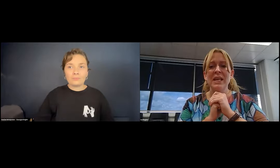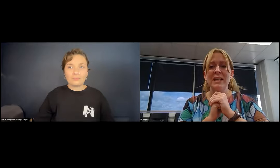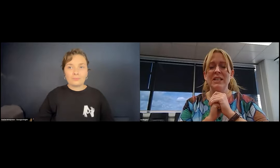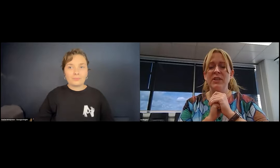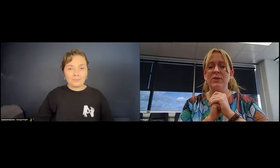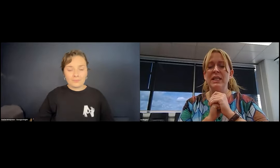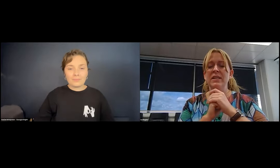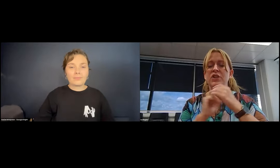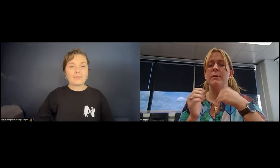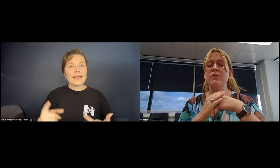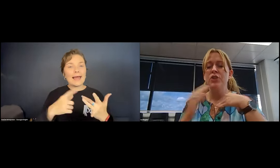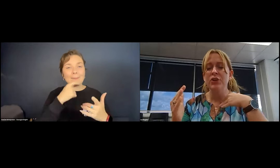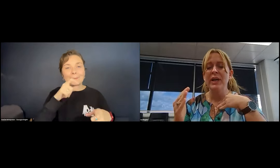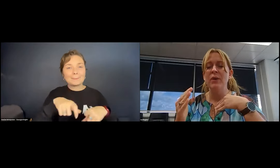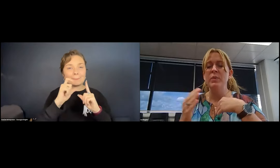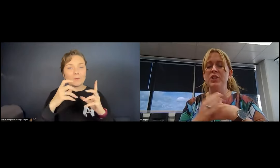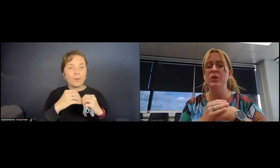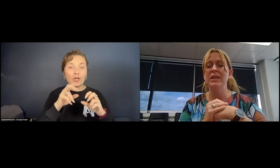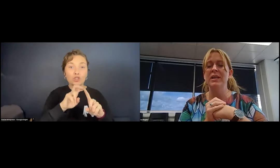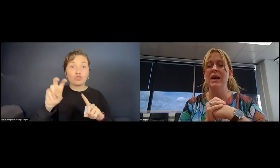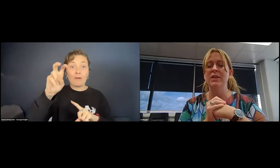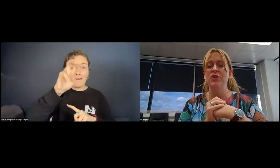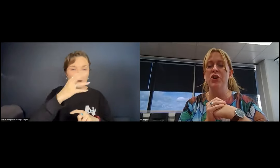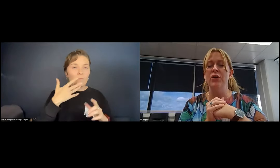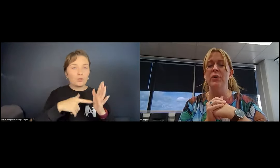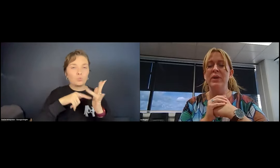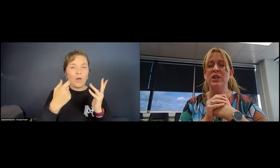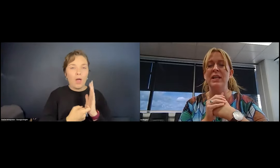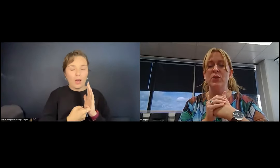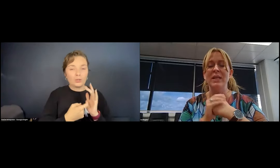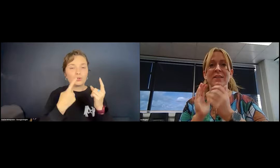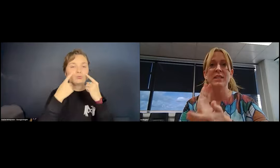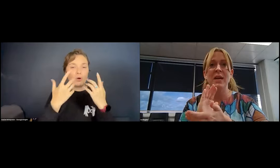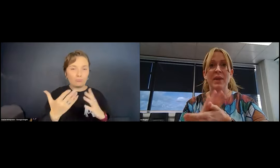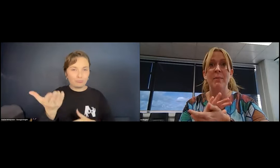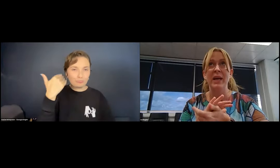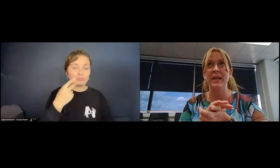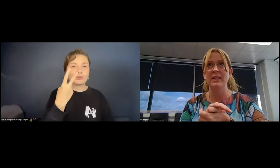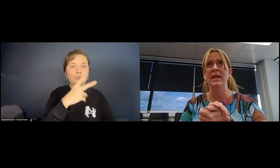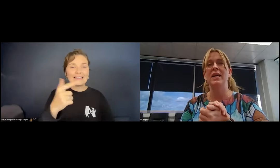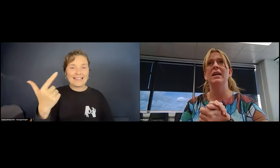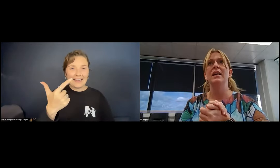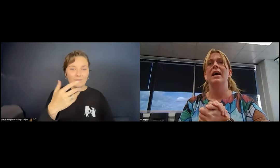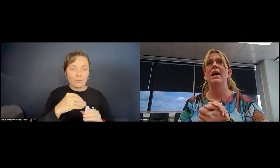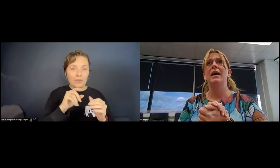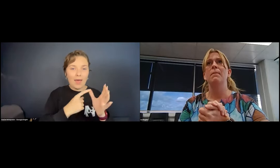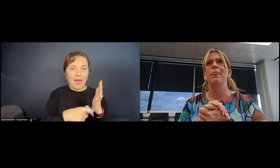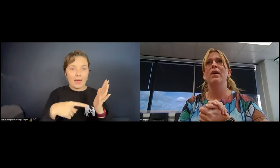One of the other difficulties in terms of touring when we toured at the show originally in 2017 with Outback MT,